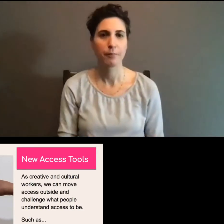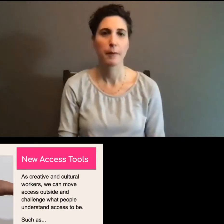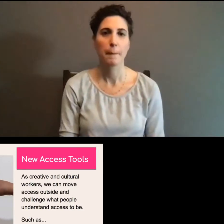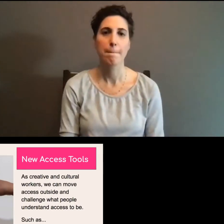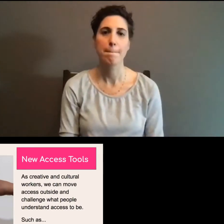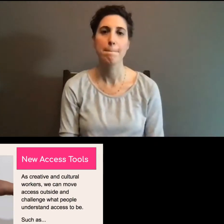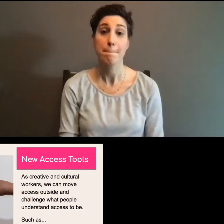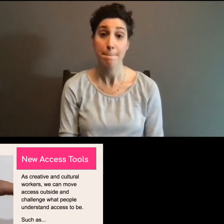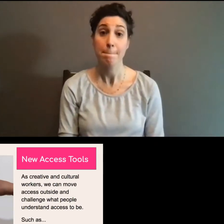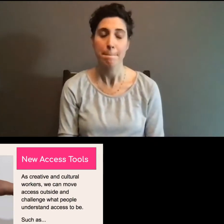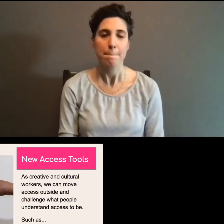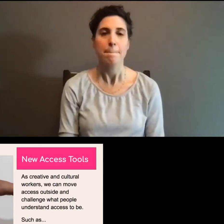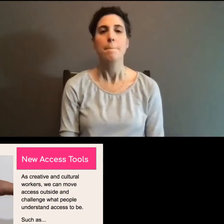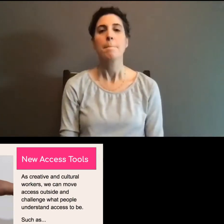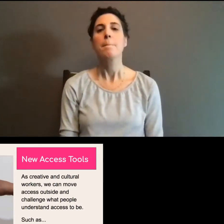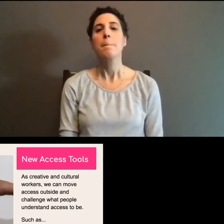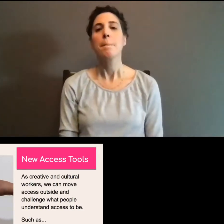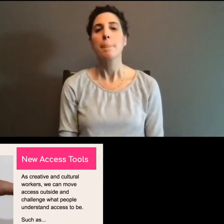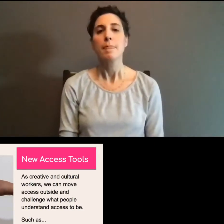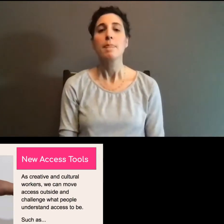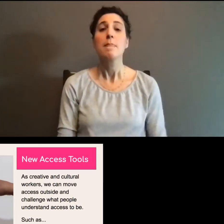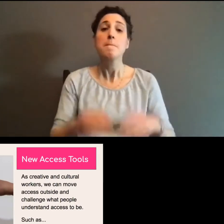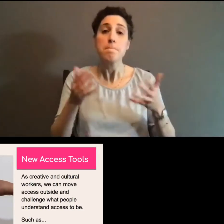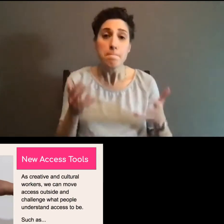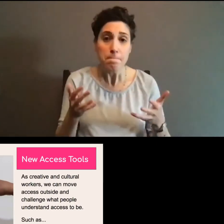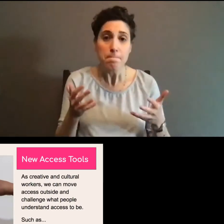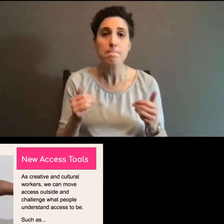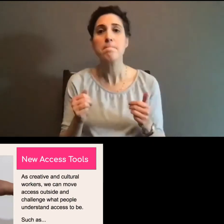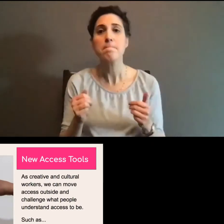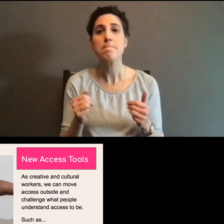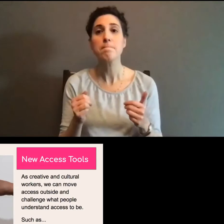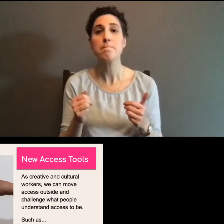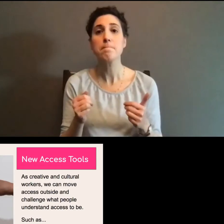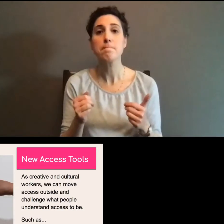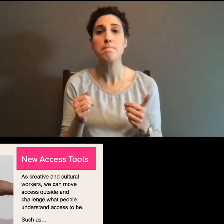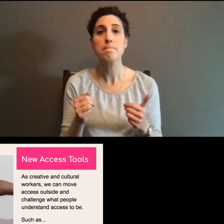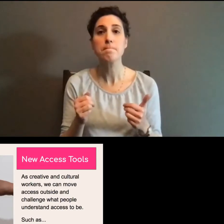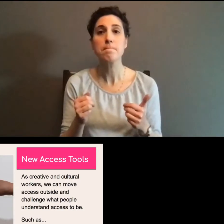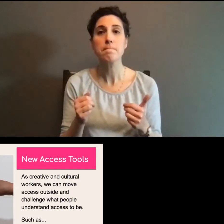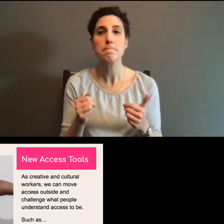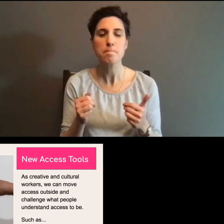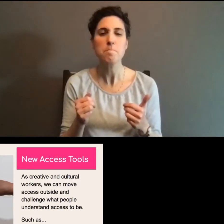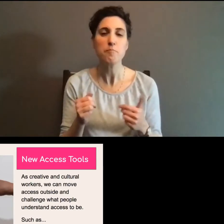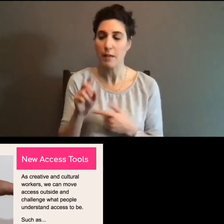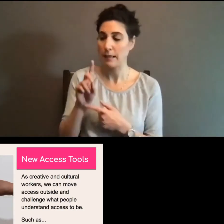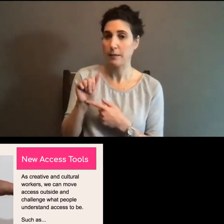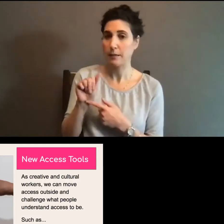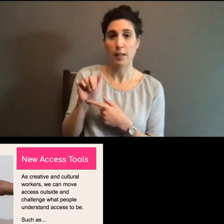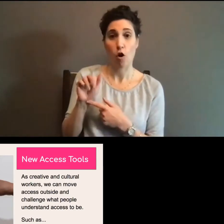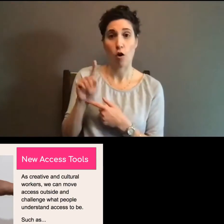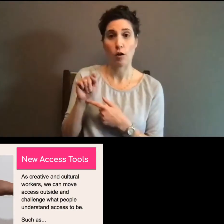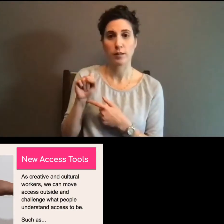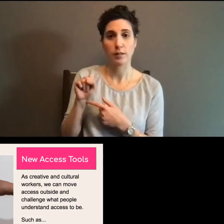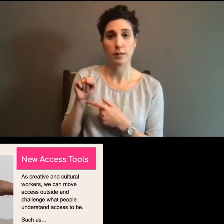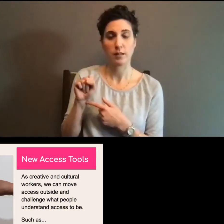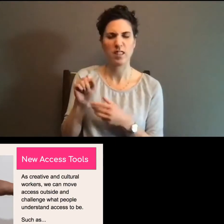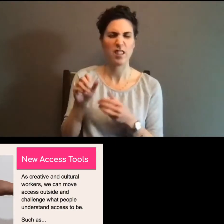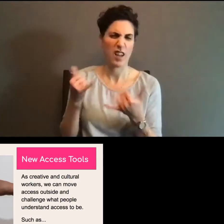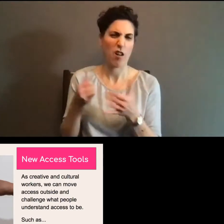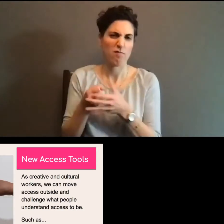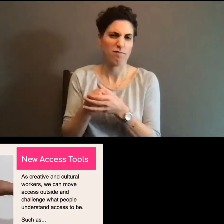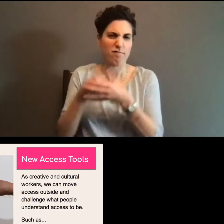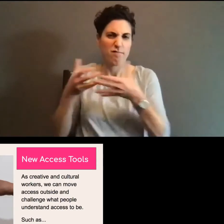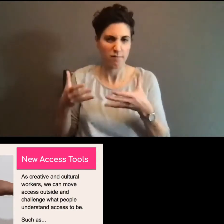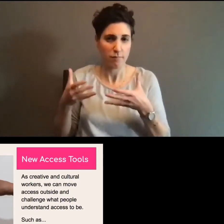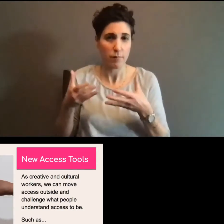So, you know, as we move forward and, uh, especially as disability arts grows, we're starting to see all new